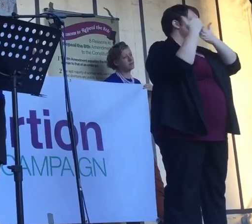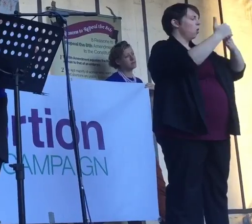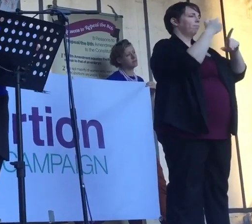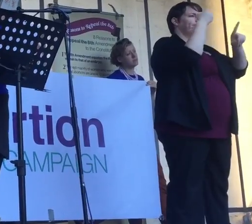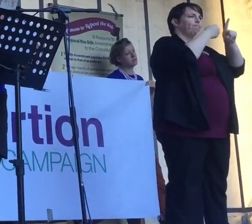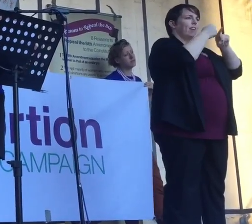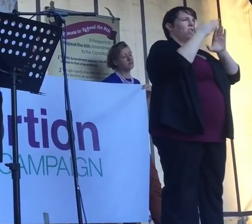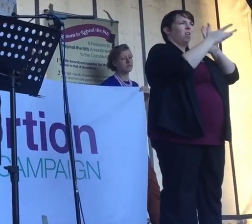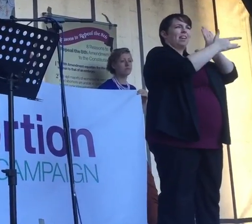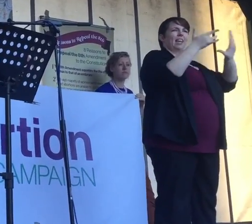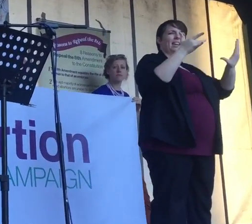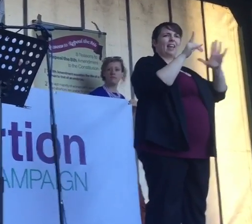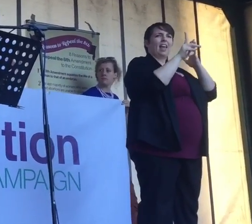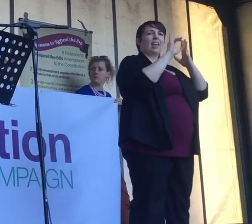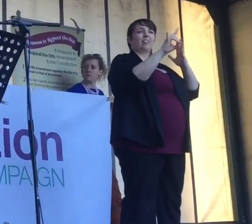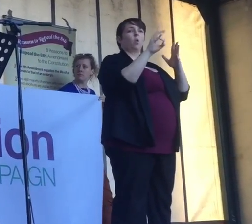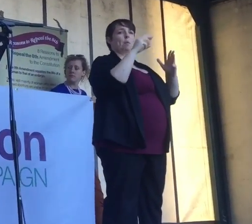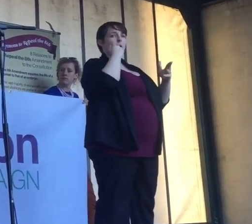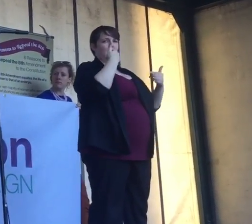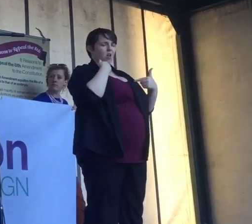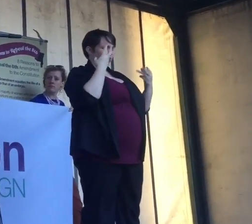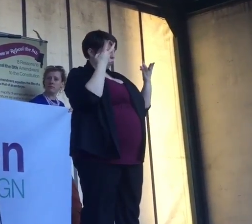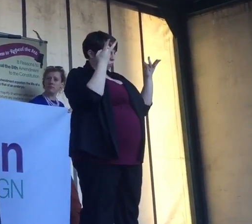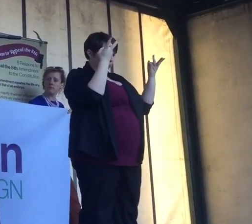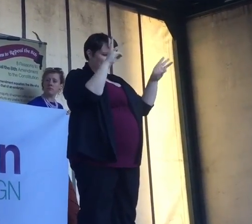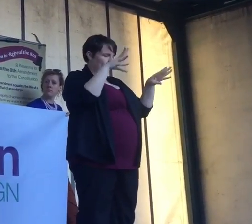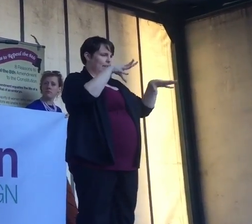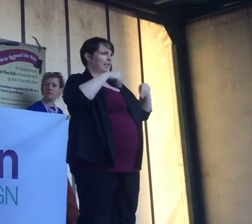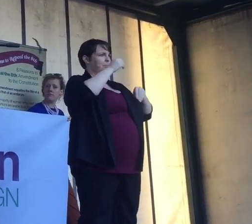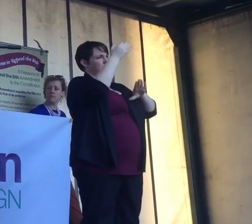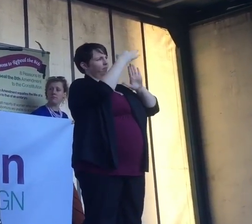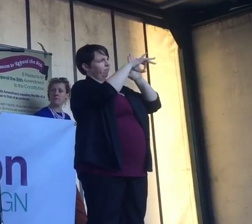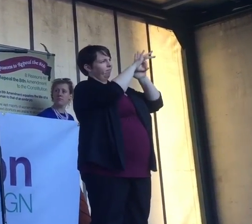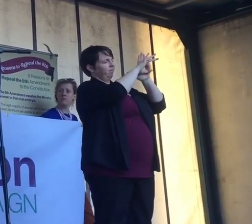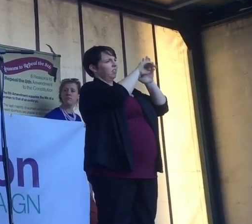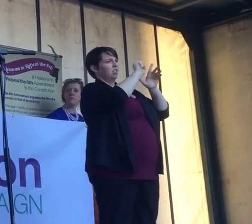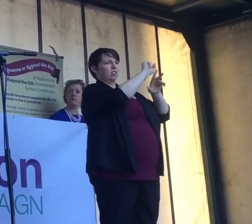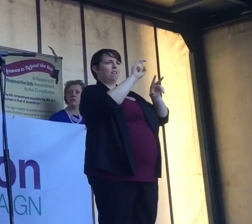the AIDS because we do not accept state violence against us.